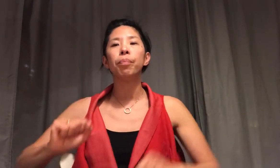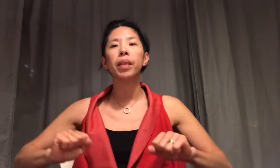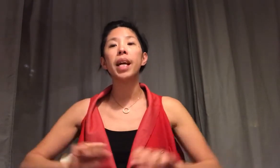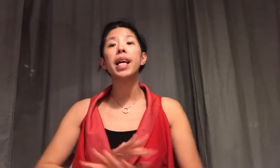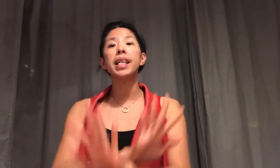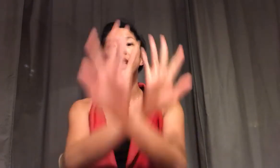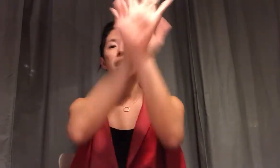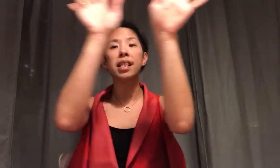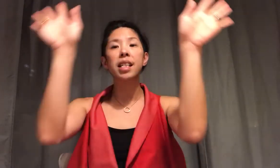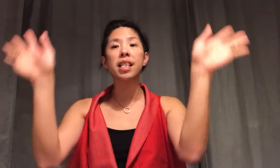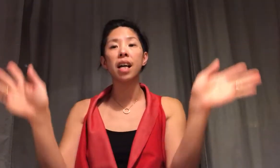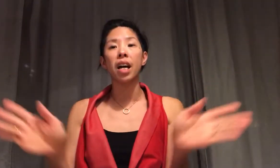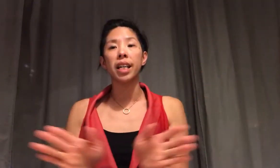it's sunny.